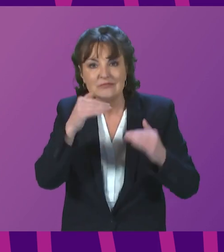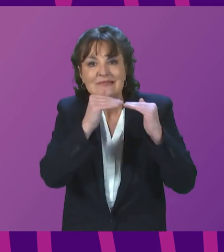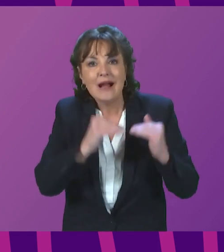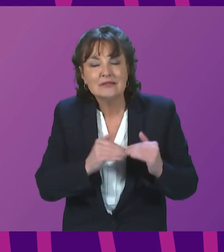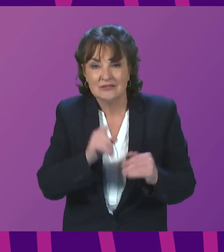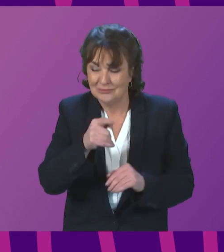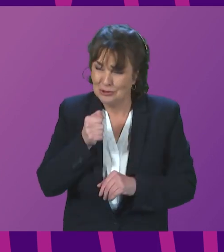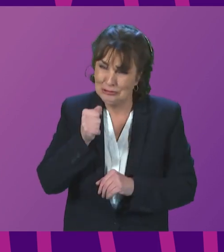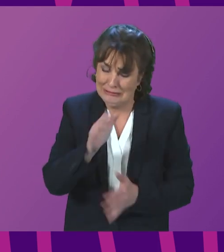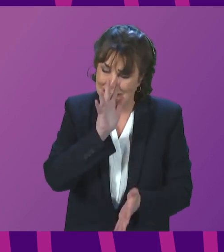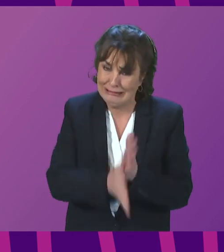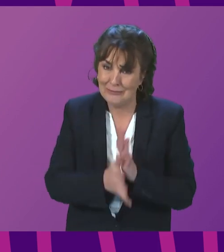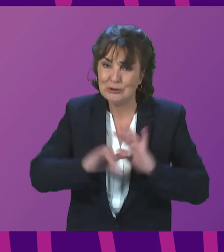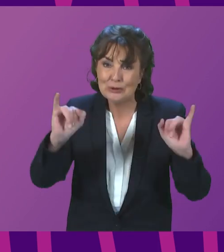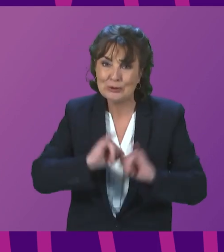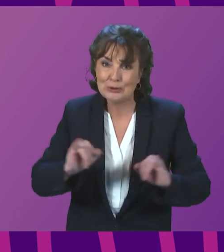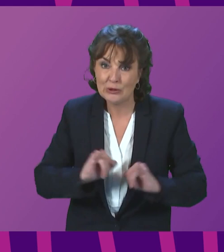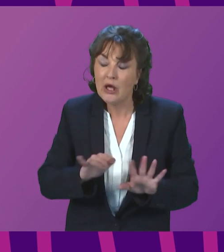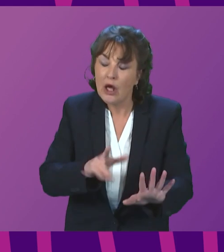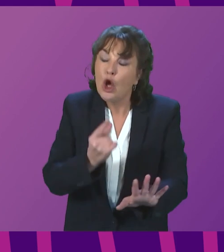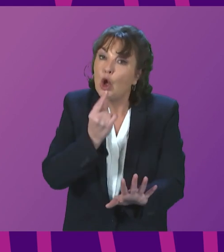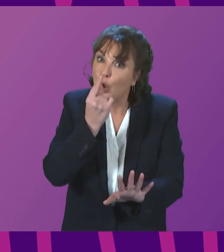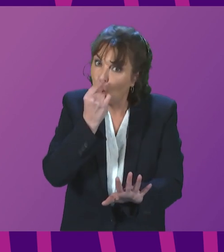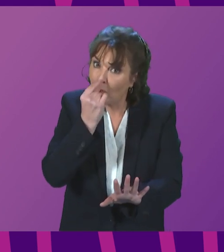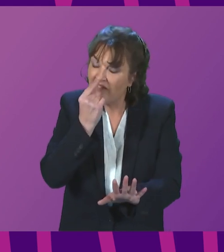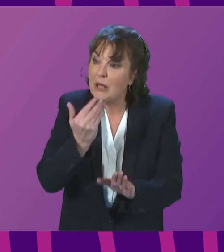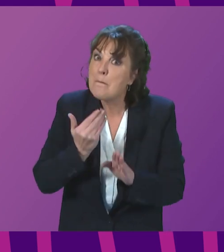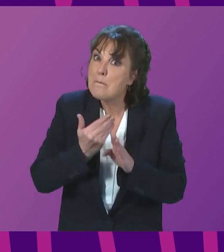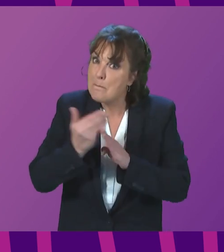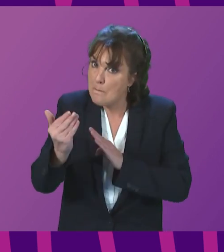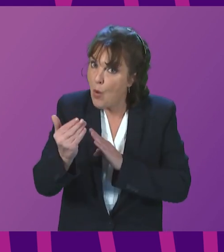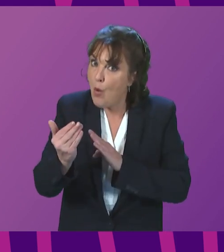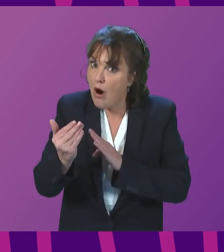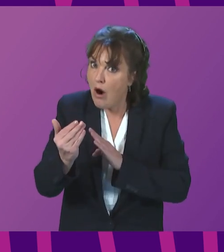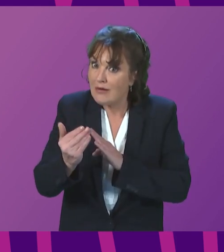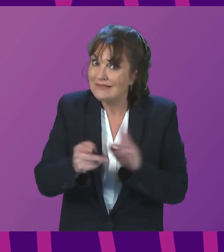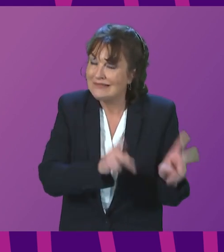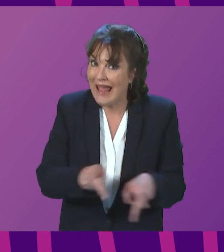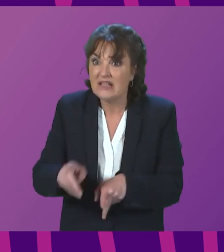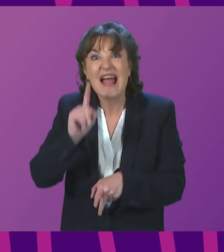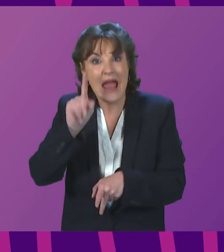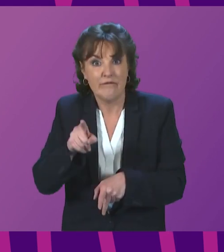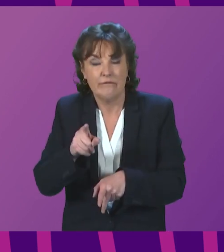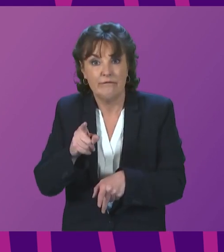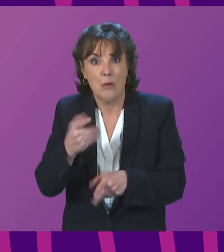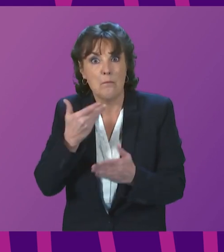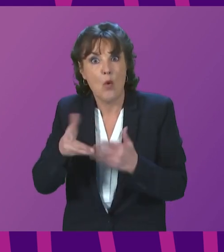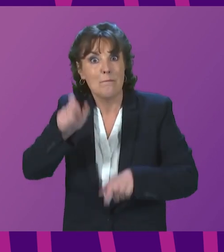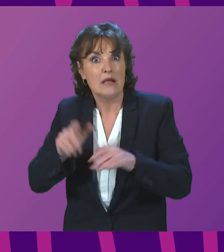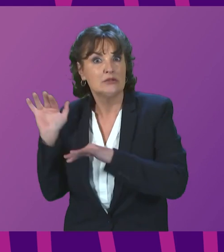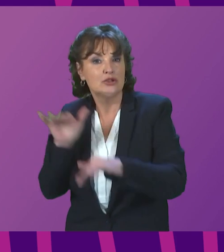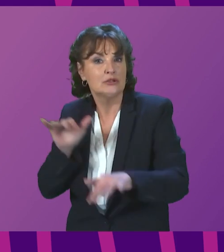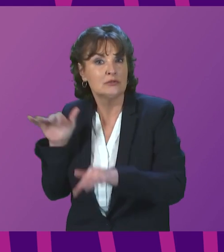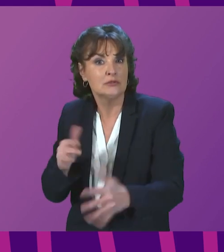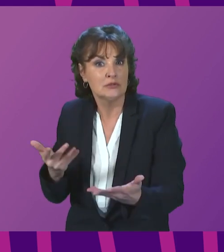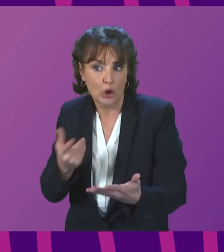extensive. A significantly higher casualty toll would have been likely if the train had been heavily loaded with passengers. First Minister, why did